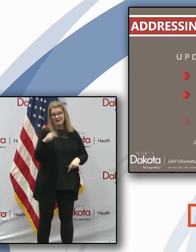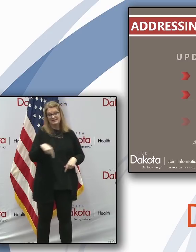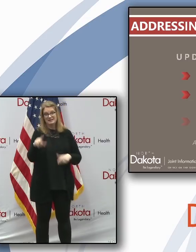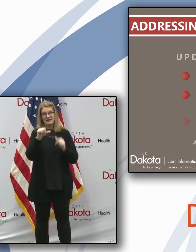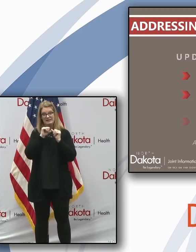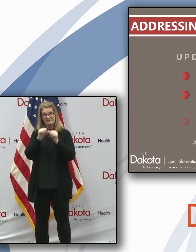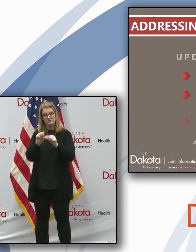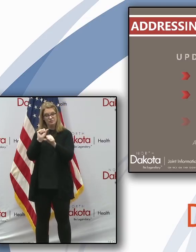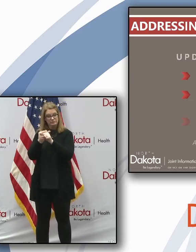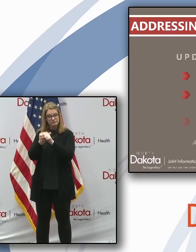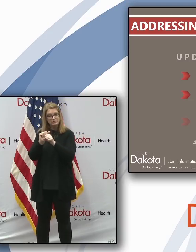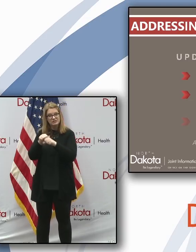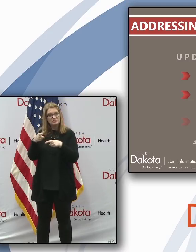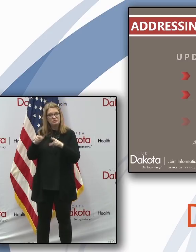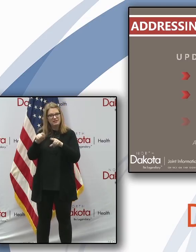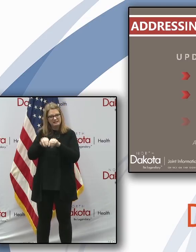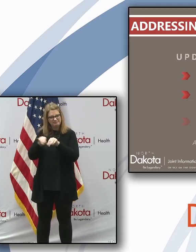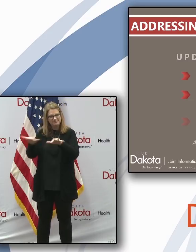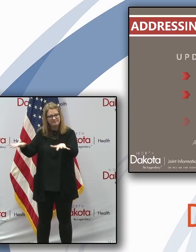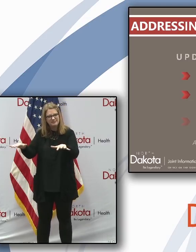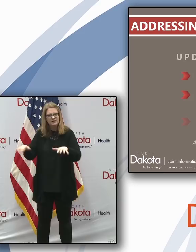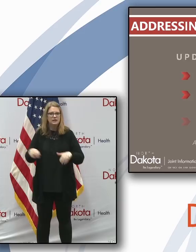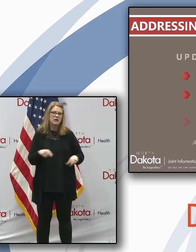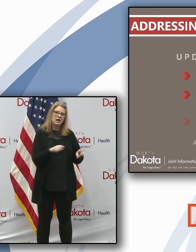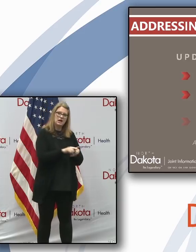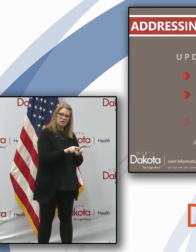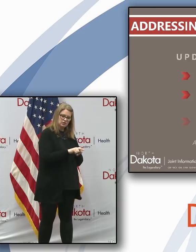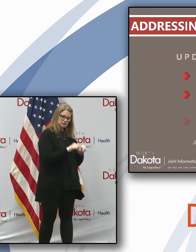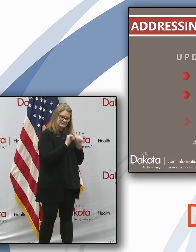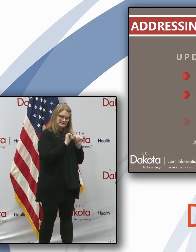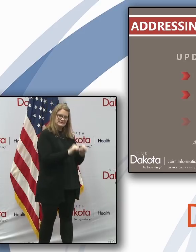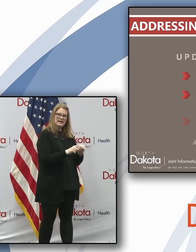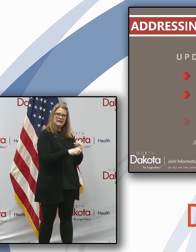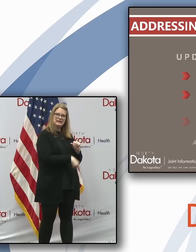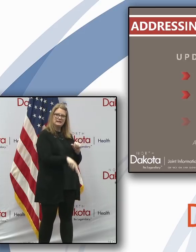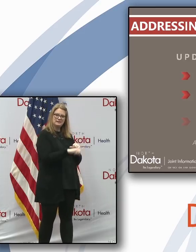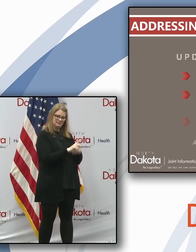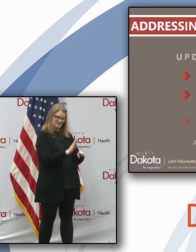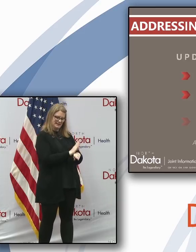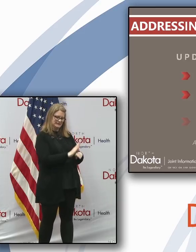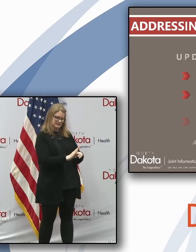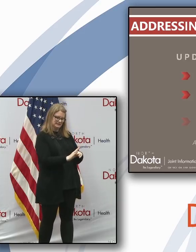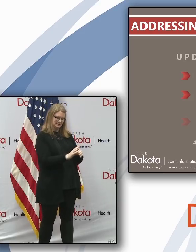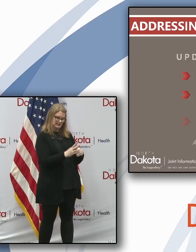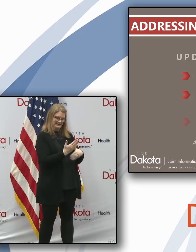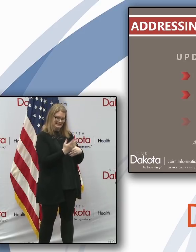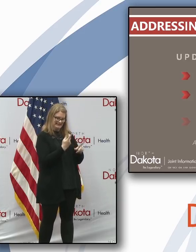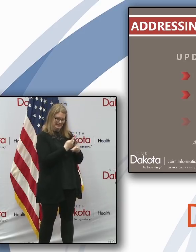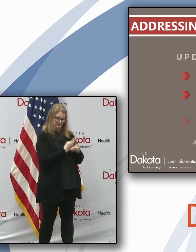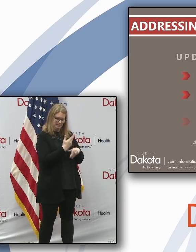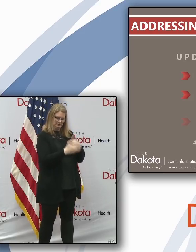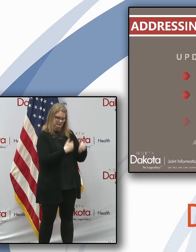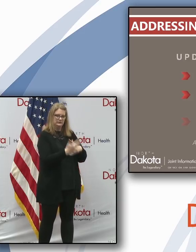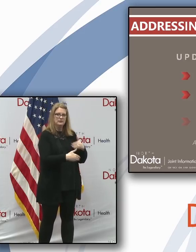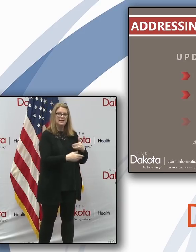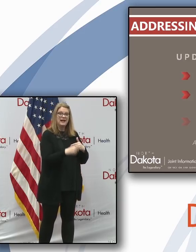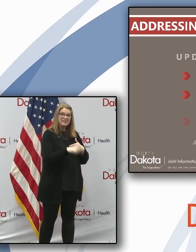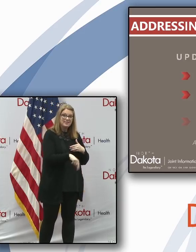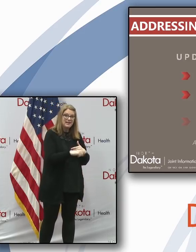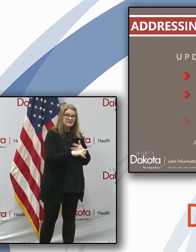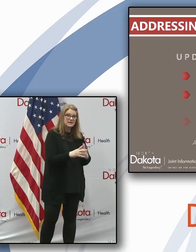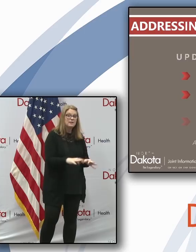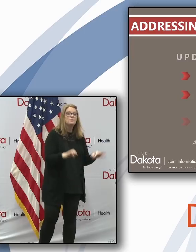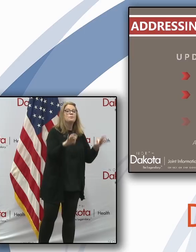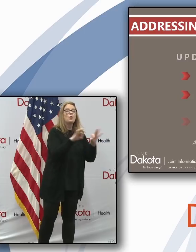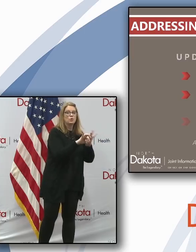services during this pandemic. And three was to sustain the state's child care industry, which is vital to supporting workforce now, but will